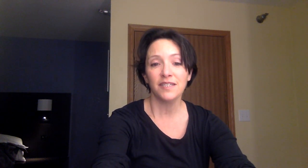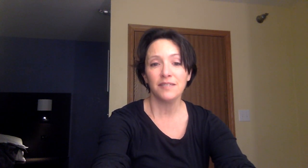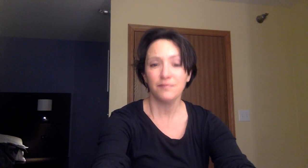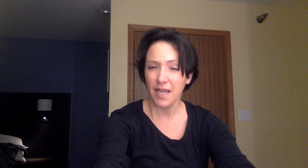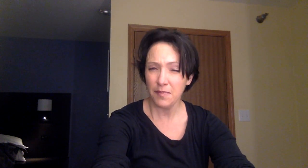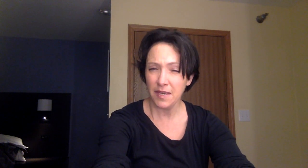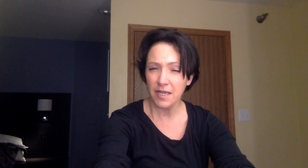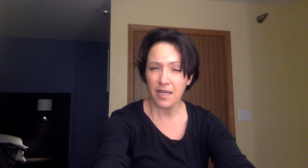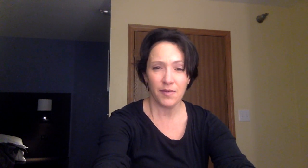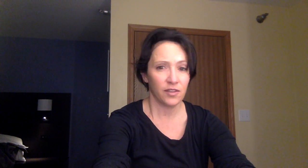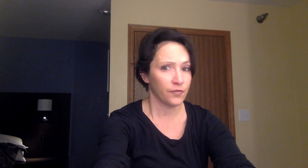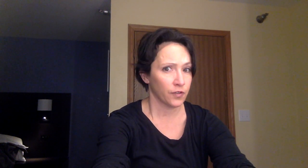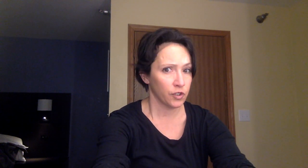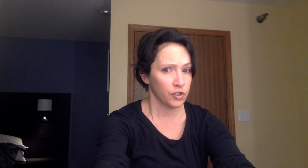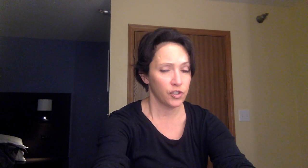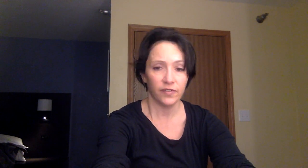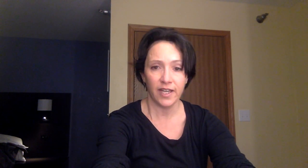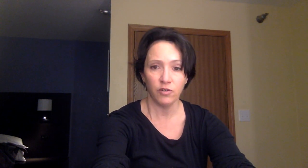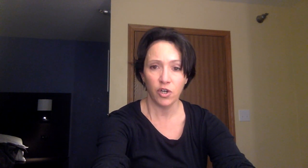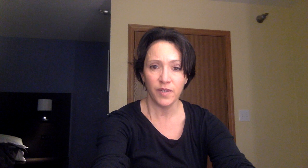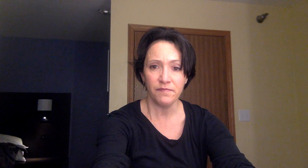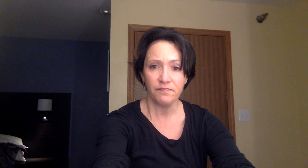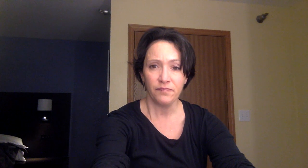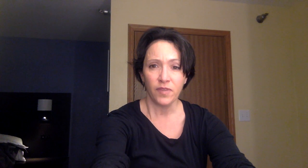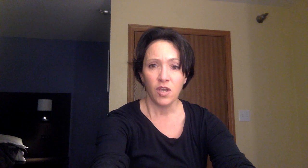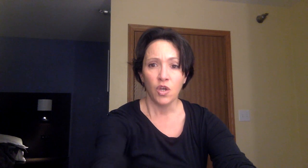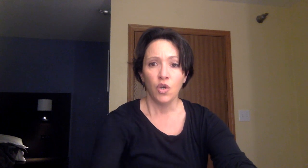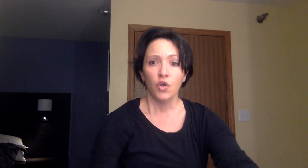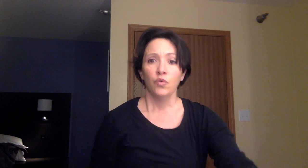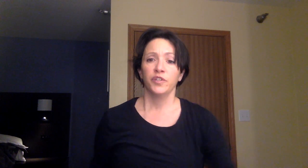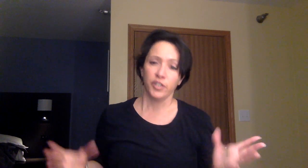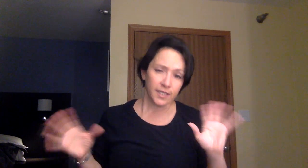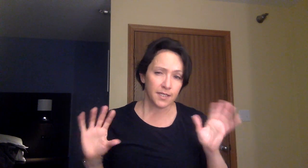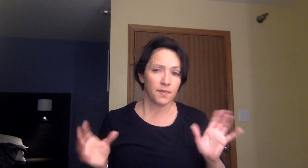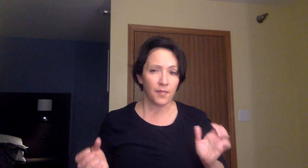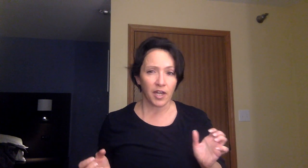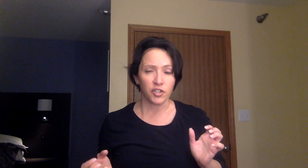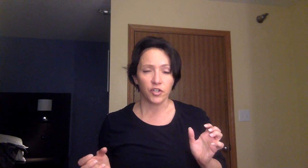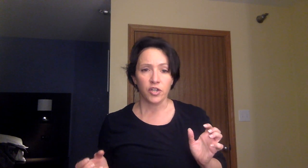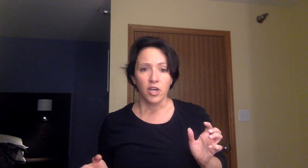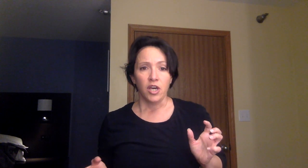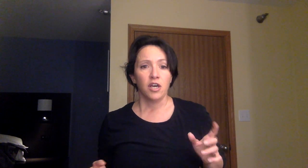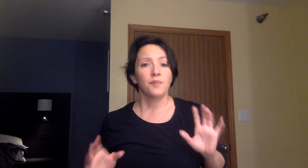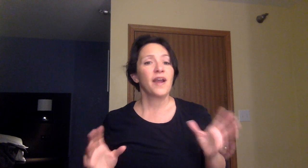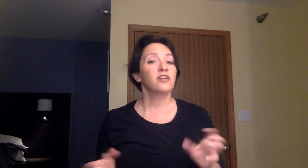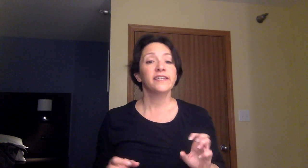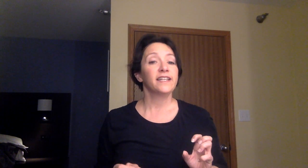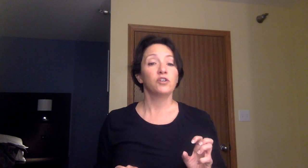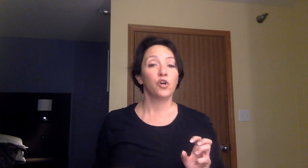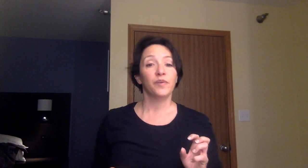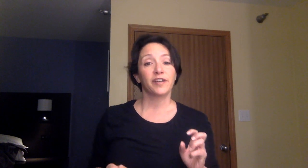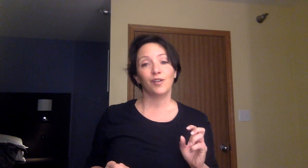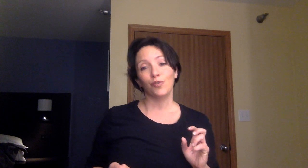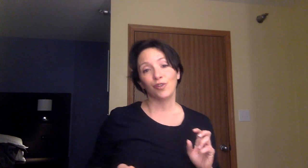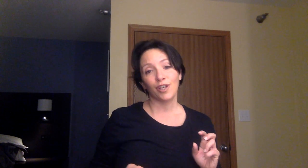maybe, am on the verge of glaucoma, which needs to be monitored. Apparently, glaucoma can only